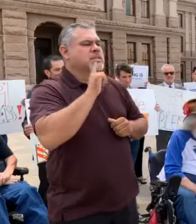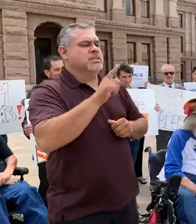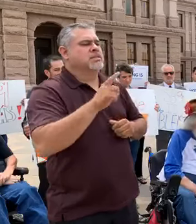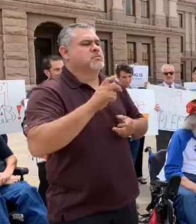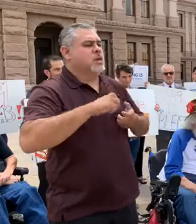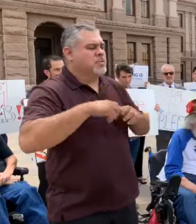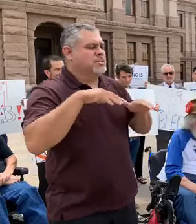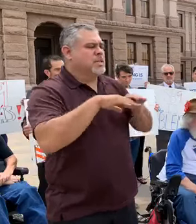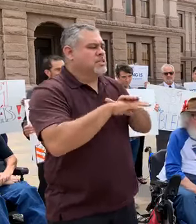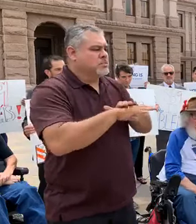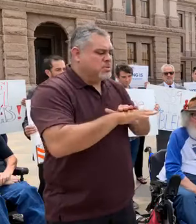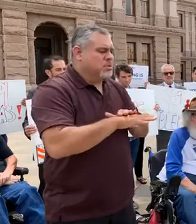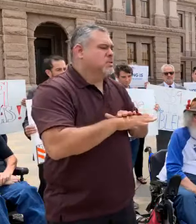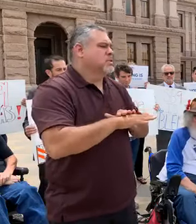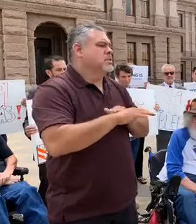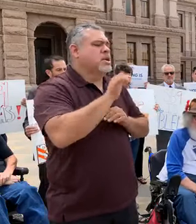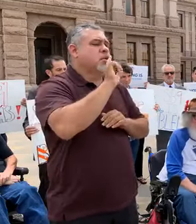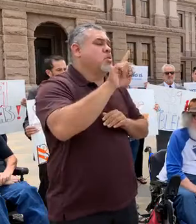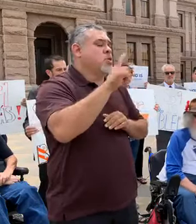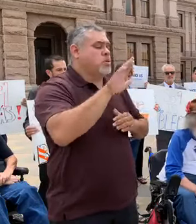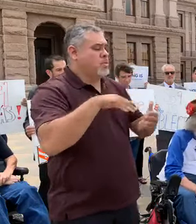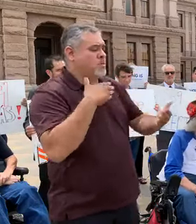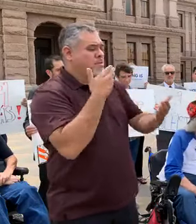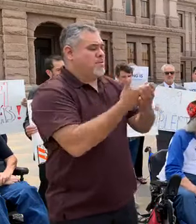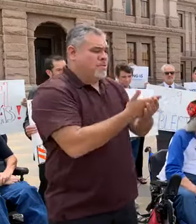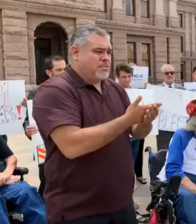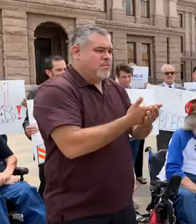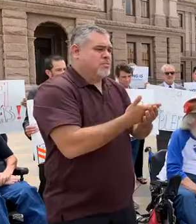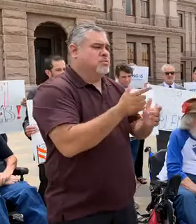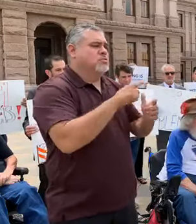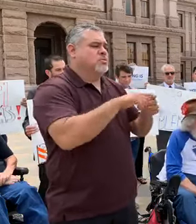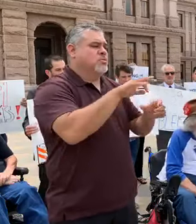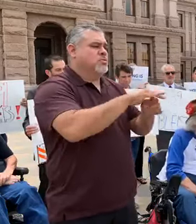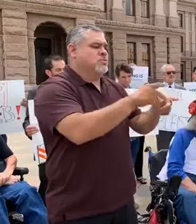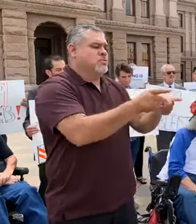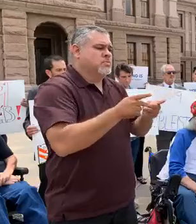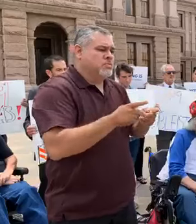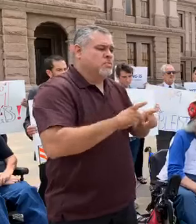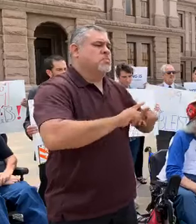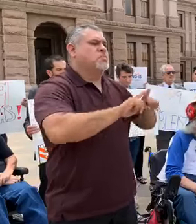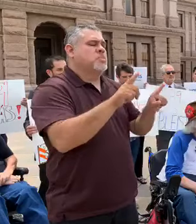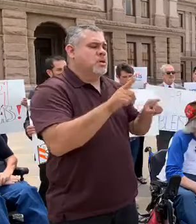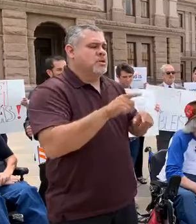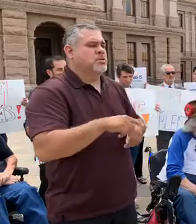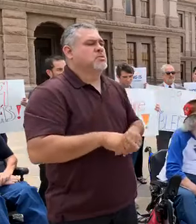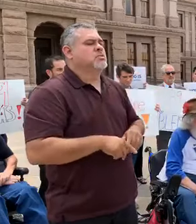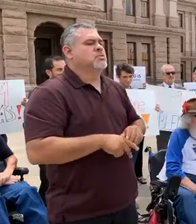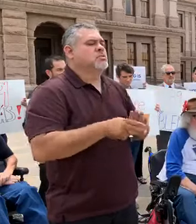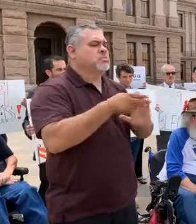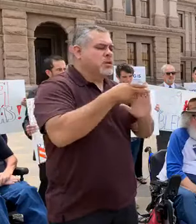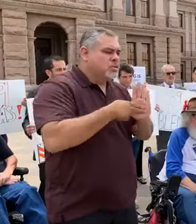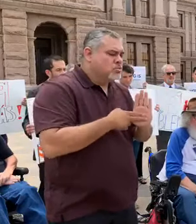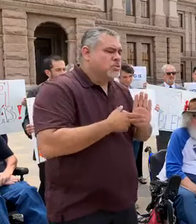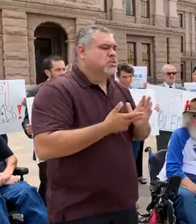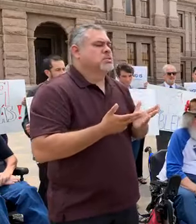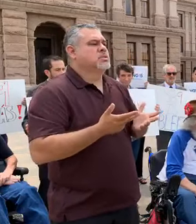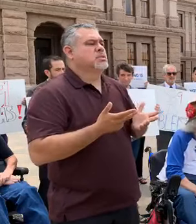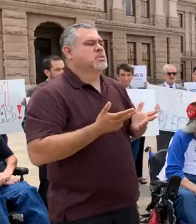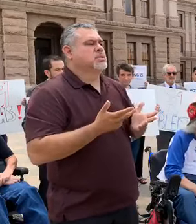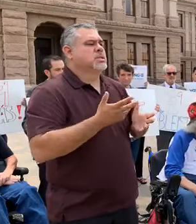not only when they get to the polls, but even registering, getting